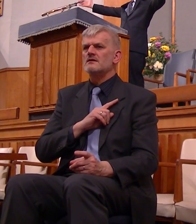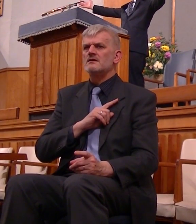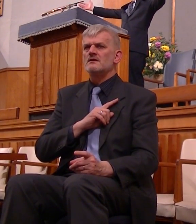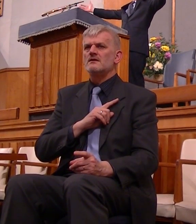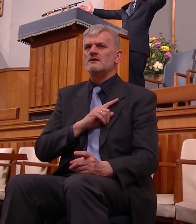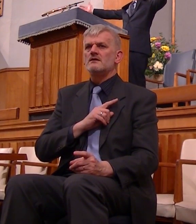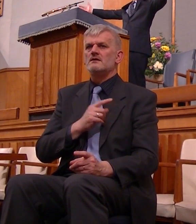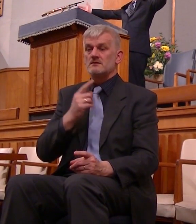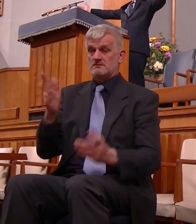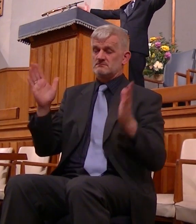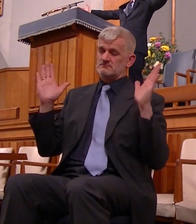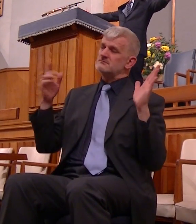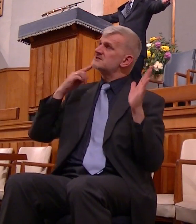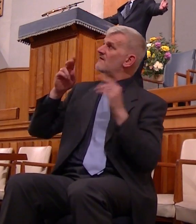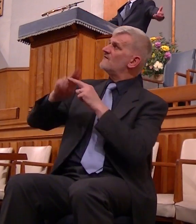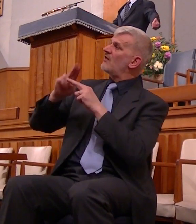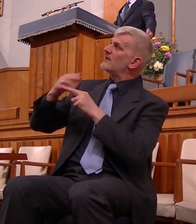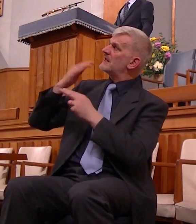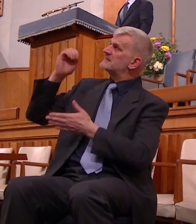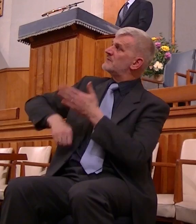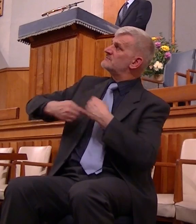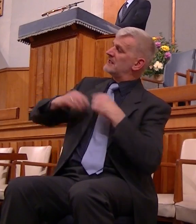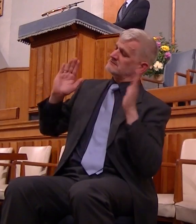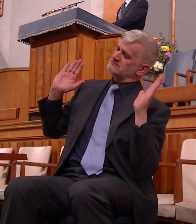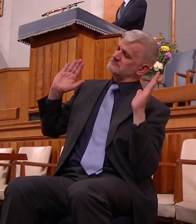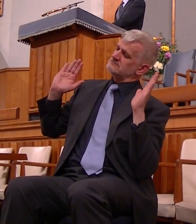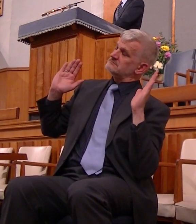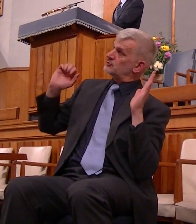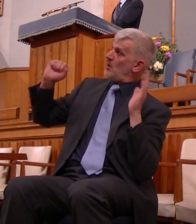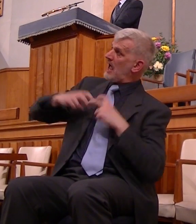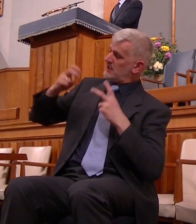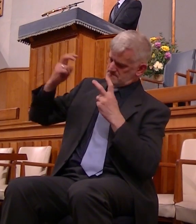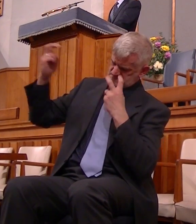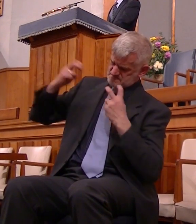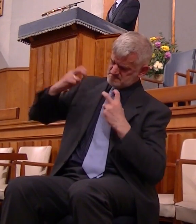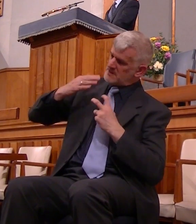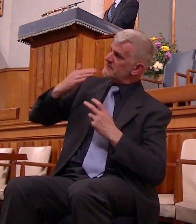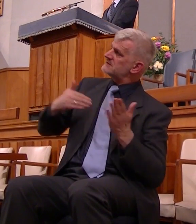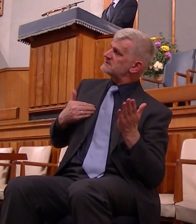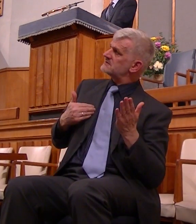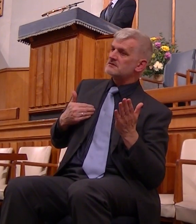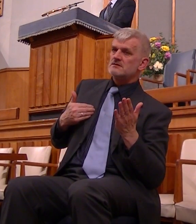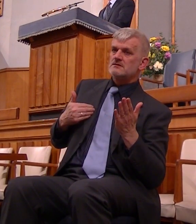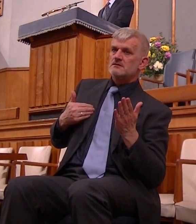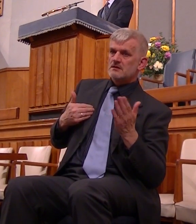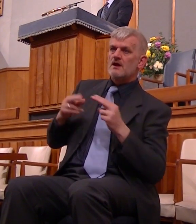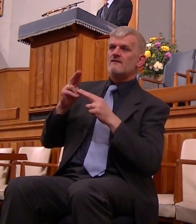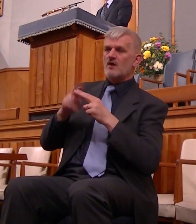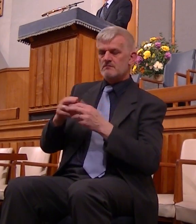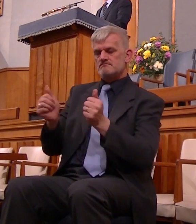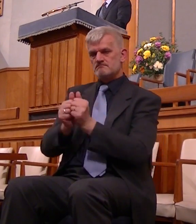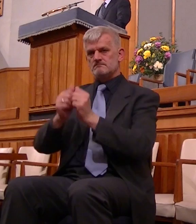the wrath of the father who poured out upon him that eternity of just punishment for